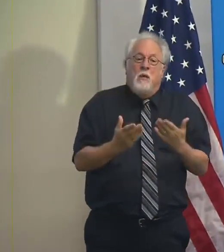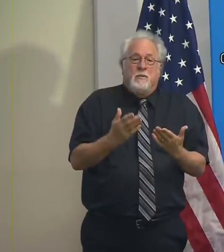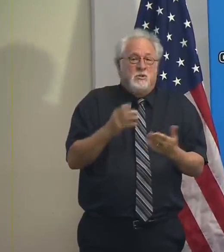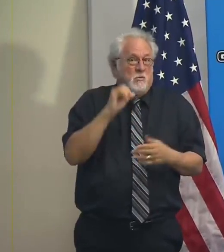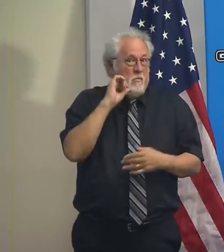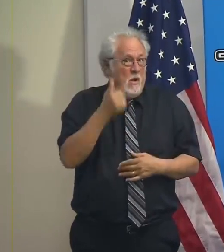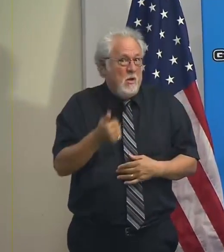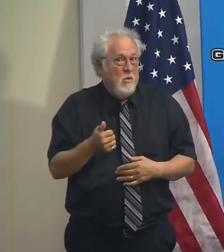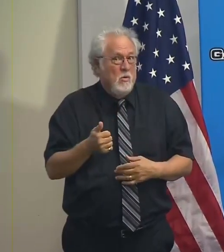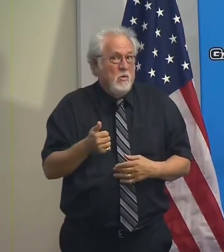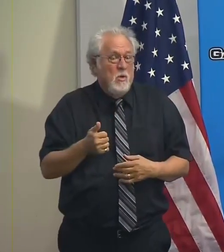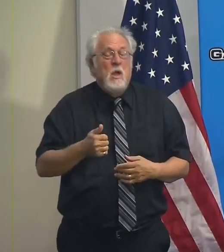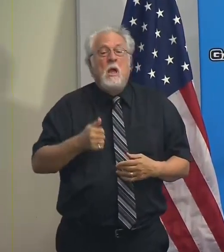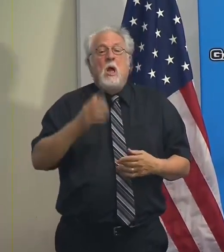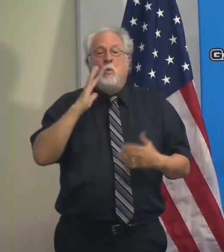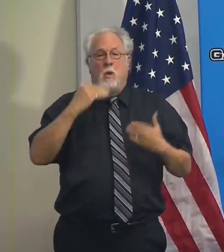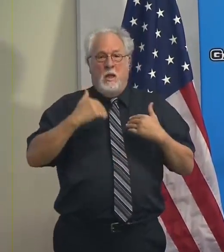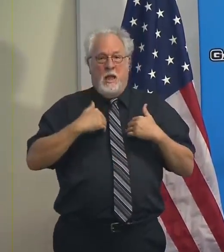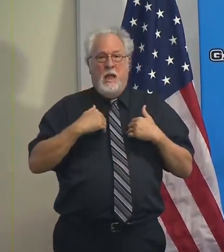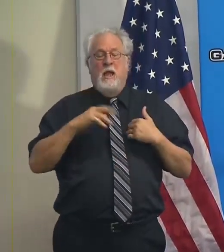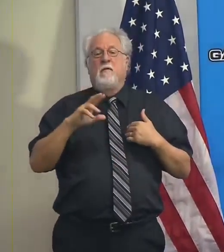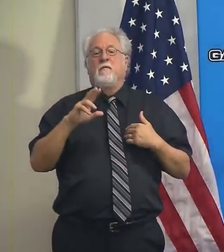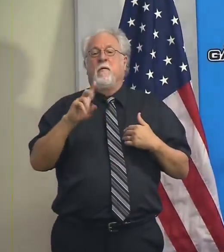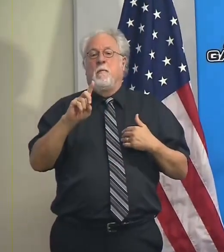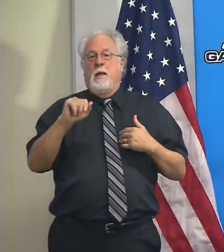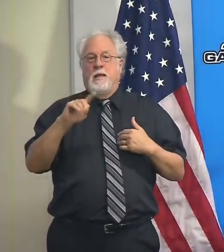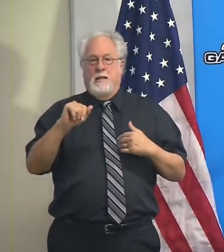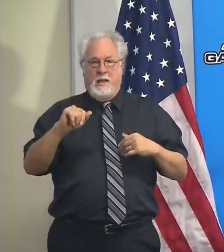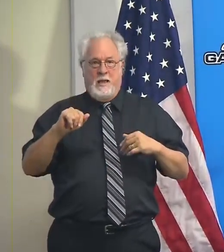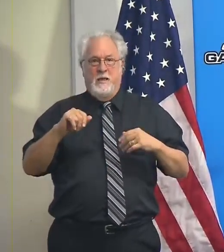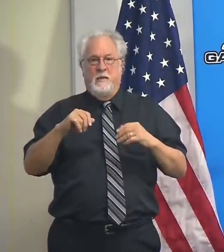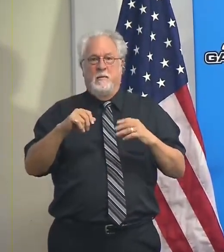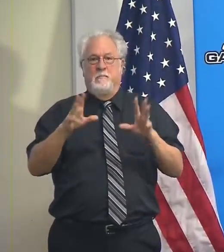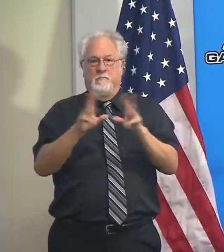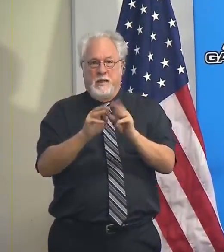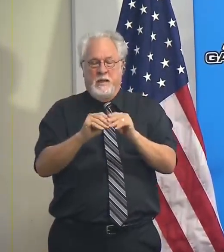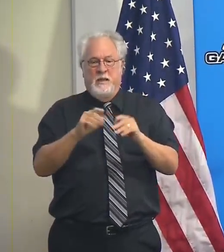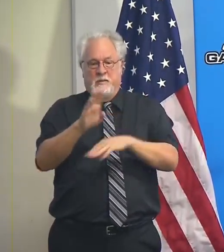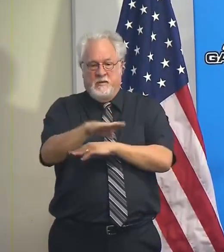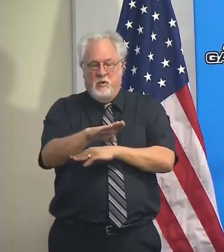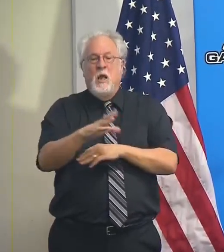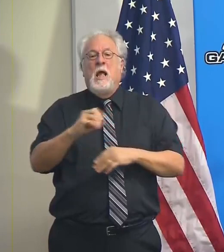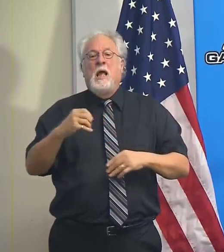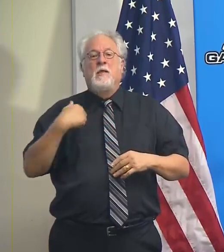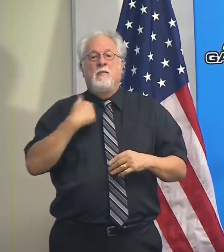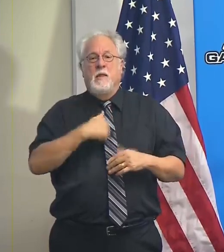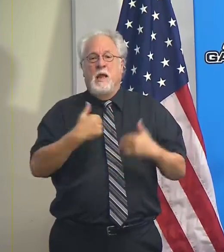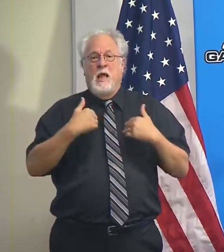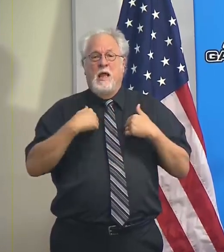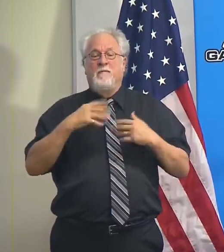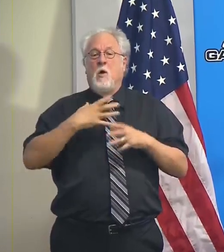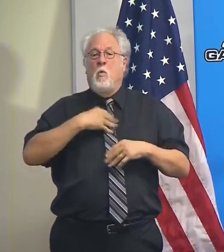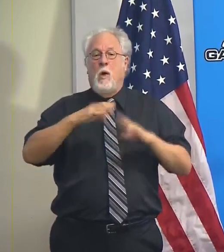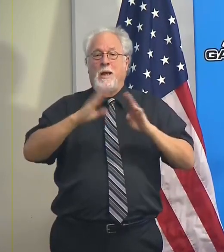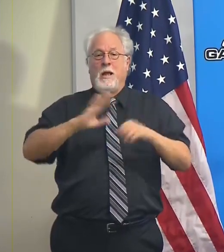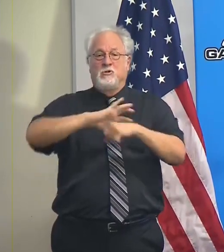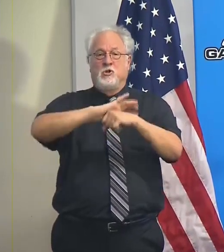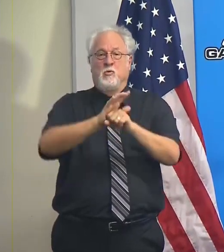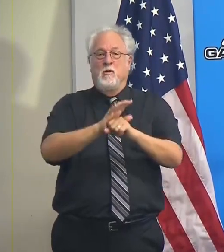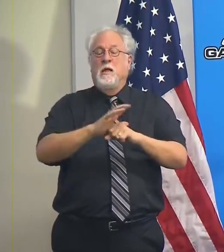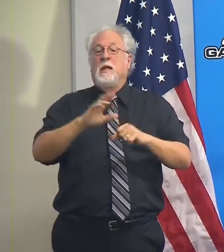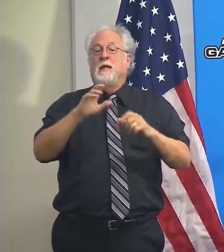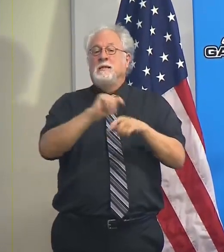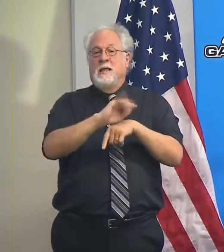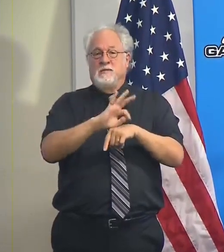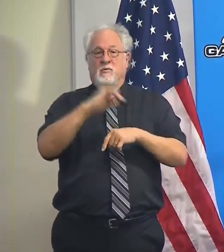early as tomorrow. I will have my gating criteria meeting later this afternoon, and we also have a White House Coronavirus Task